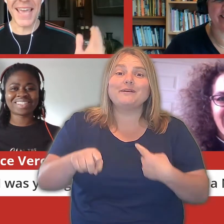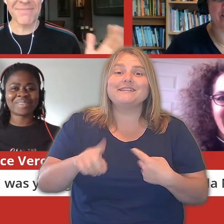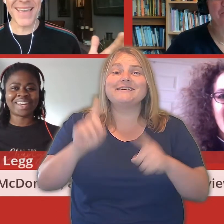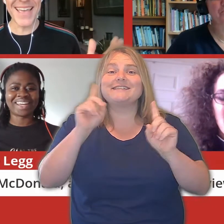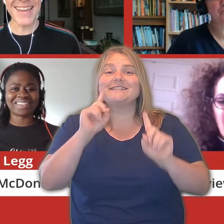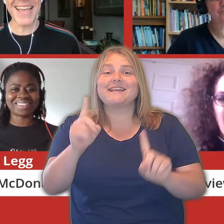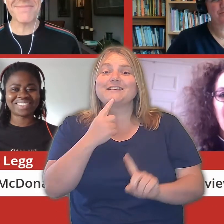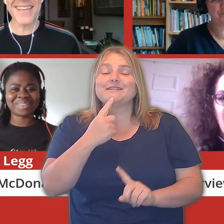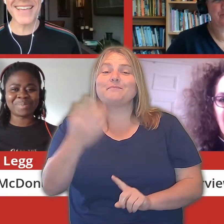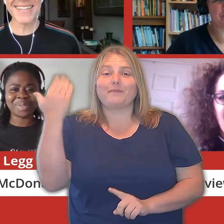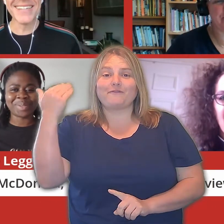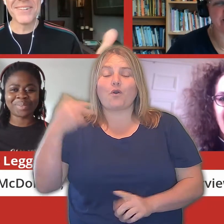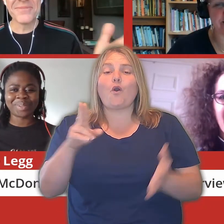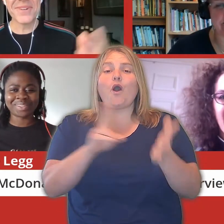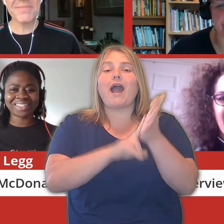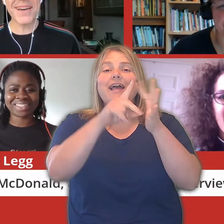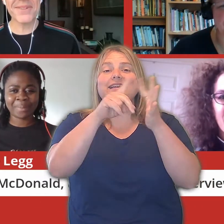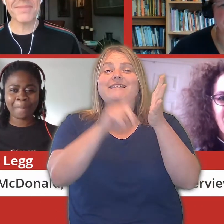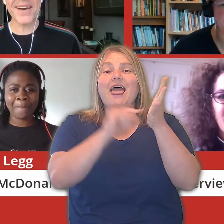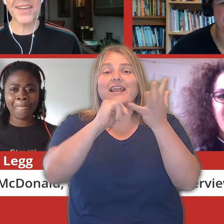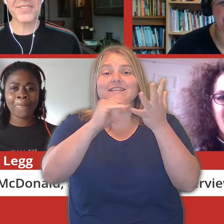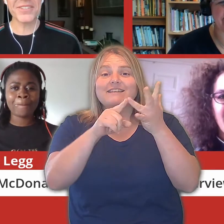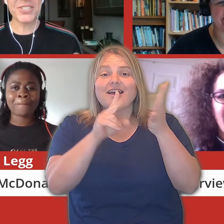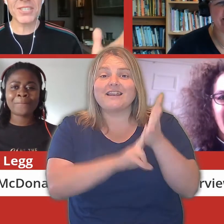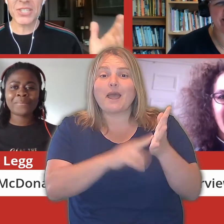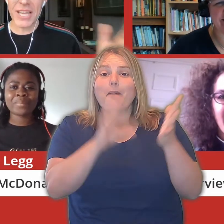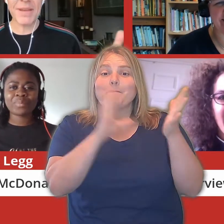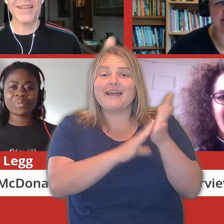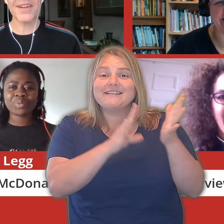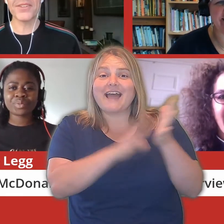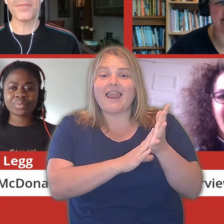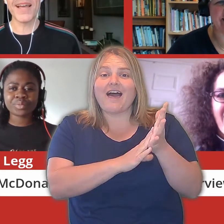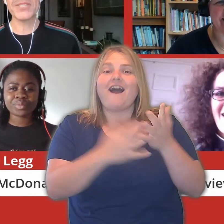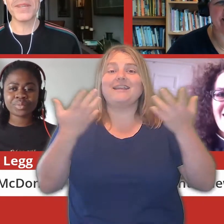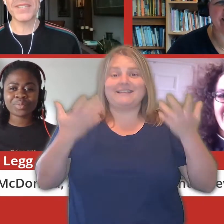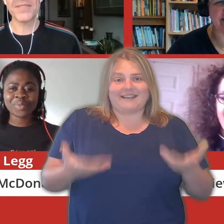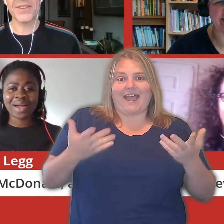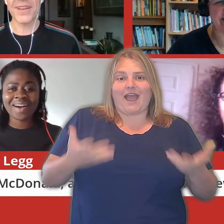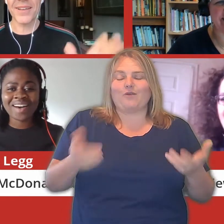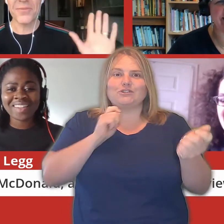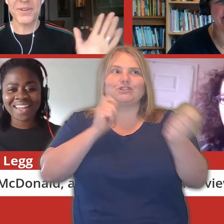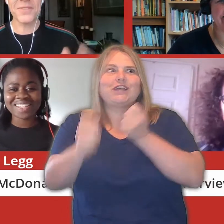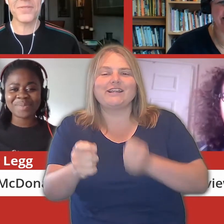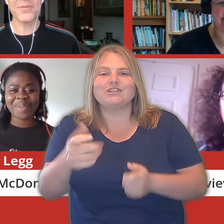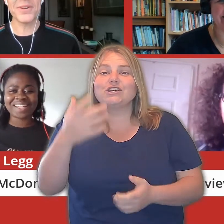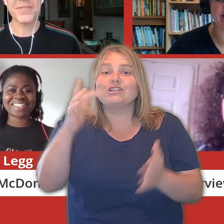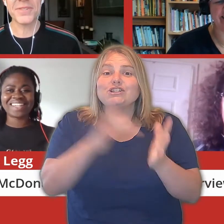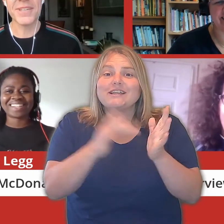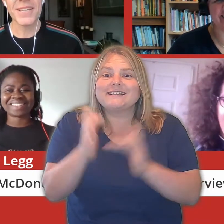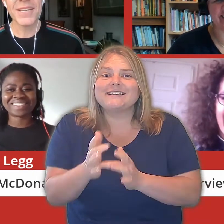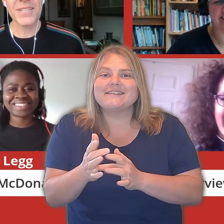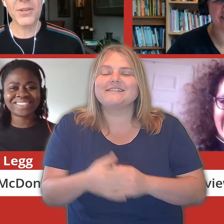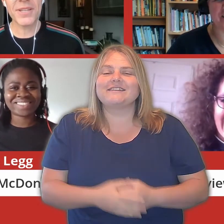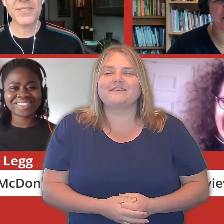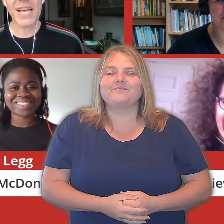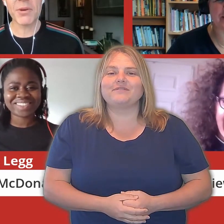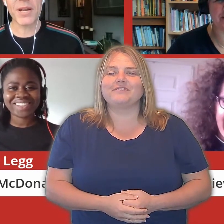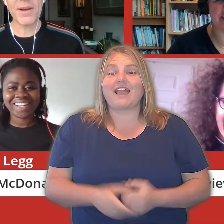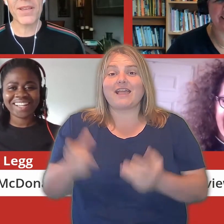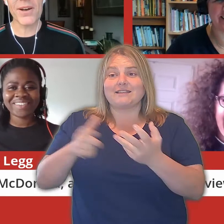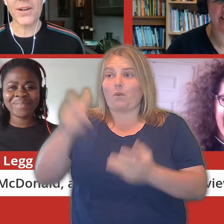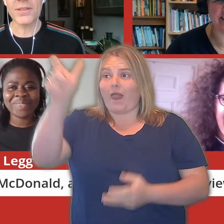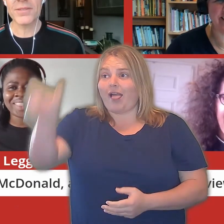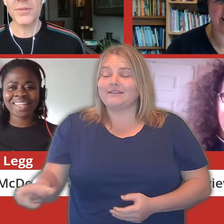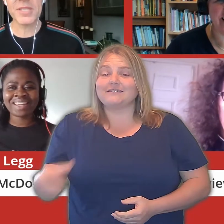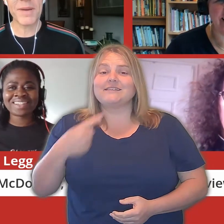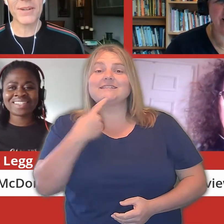Jesus. Amen. Amen. Beautiful. What about others? Cheney McDonald from last week's interview. Oh, that is amazing. Eunice, Thelma,